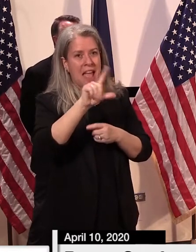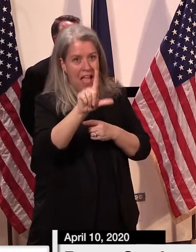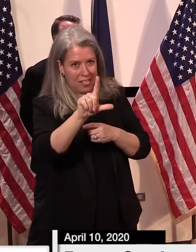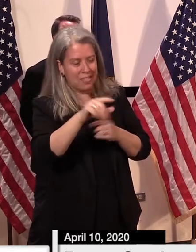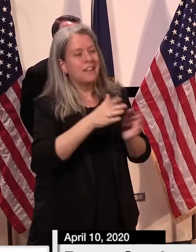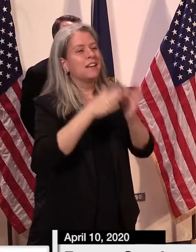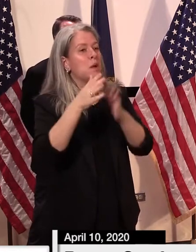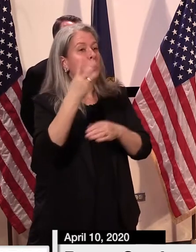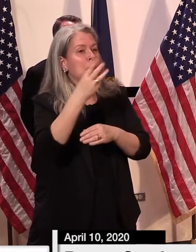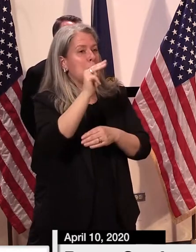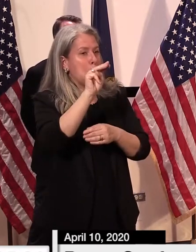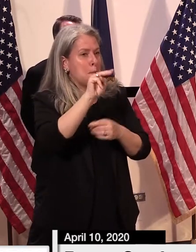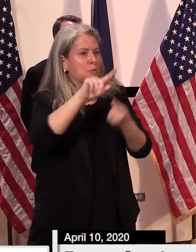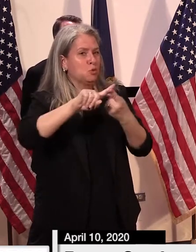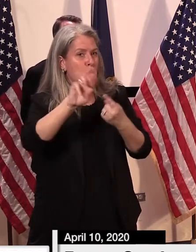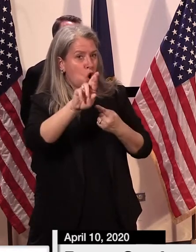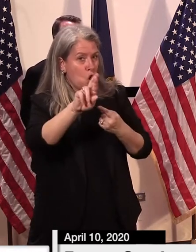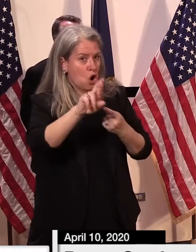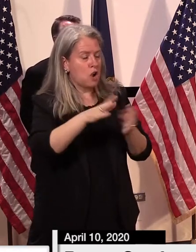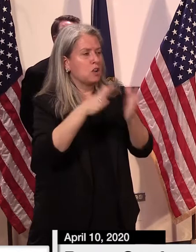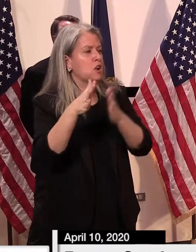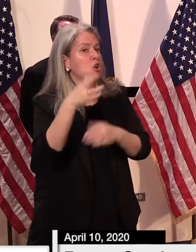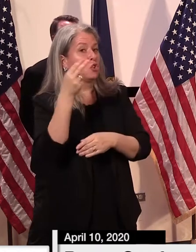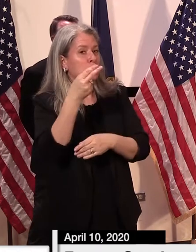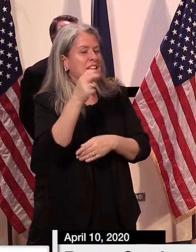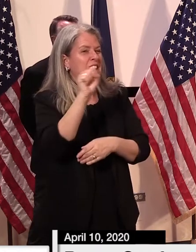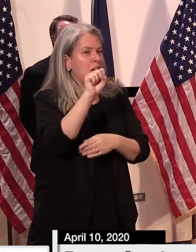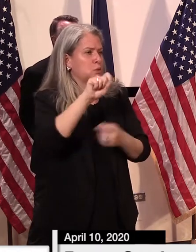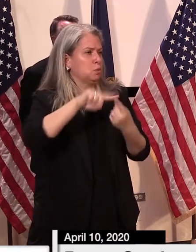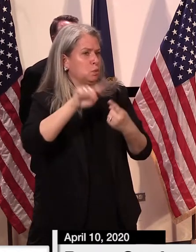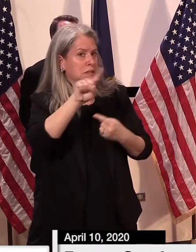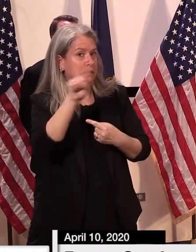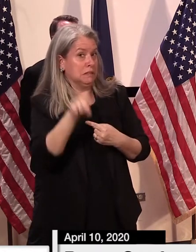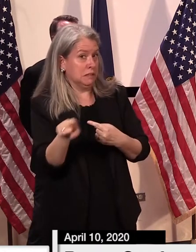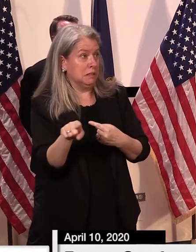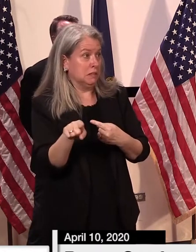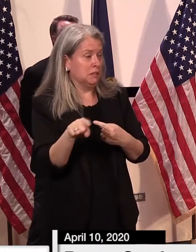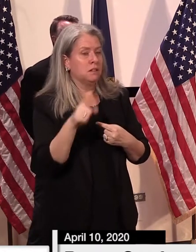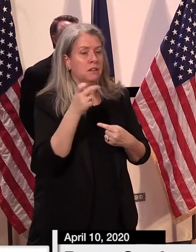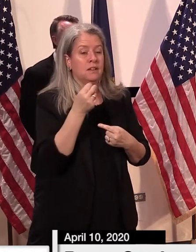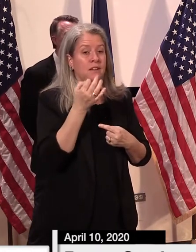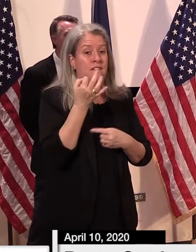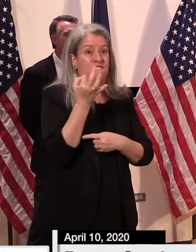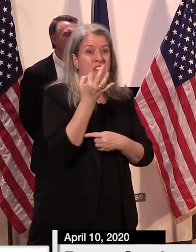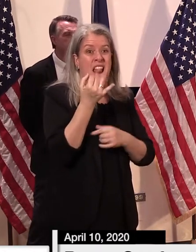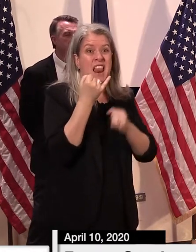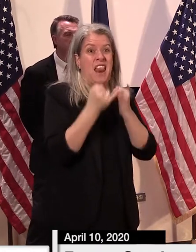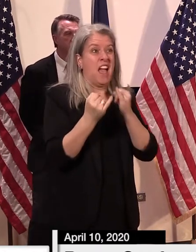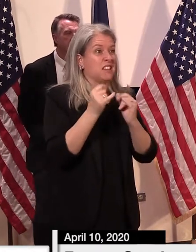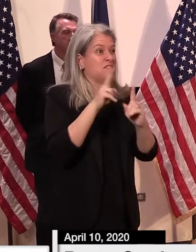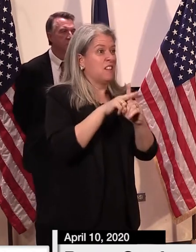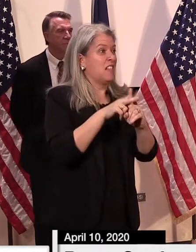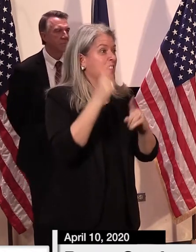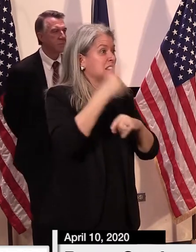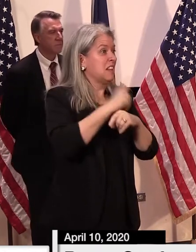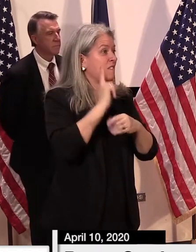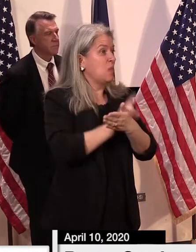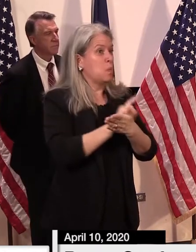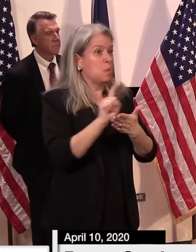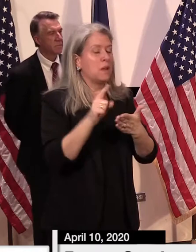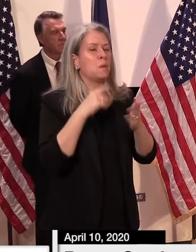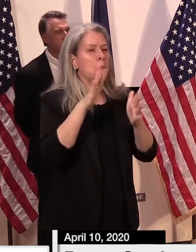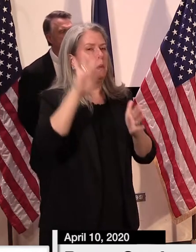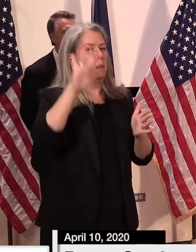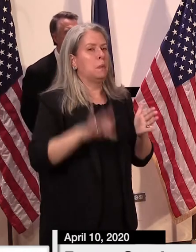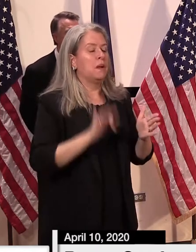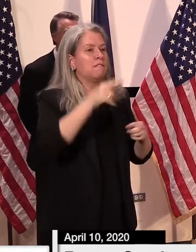M through R. Thursday, S through Z. And because Friday is the last filing day of the period, we